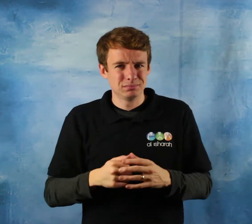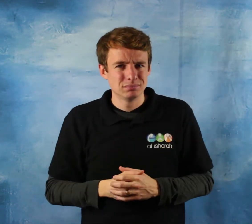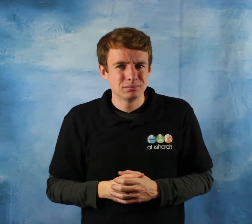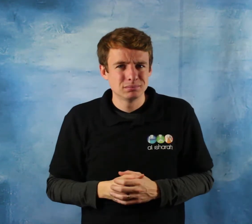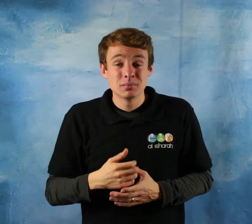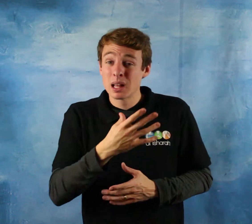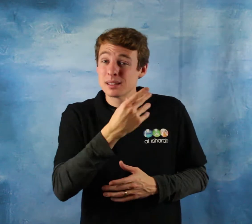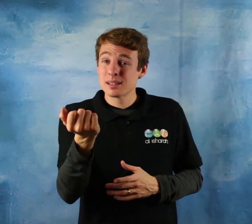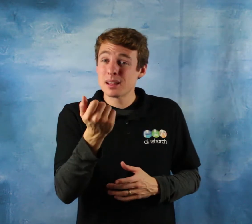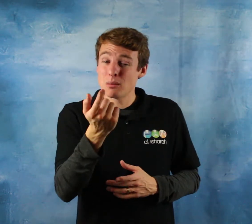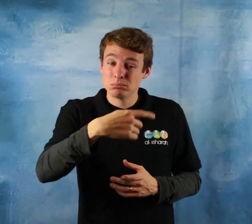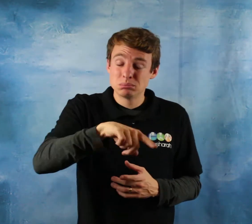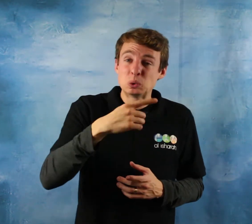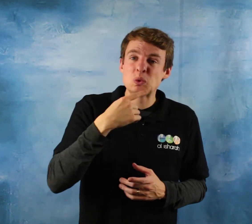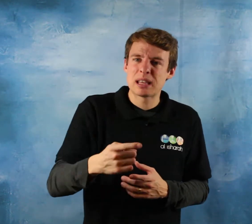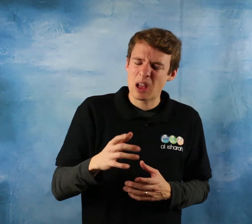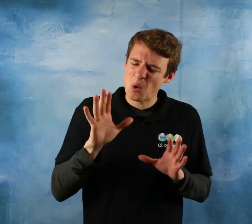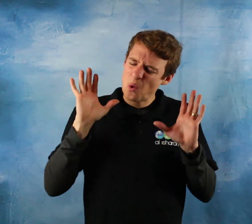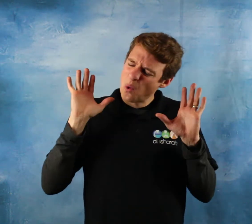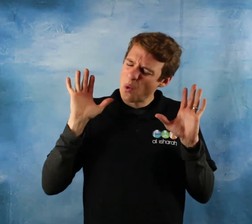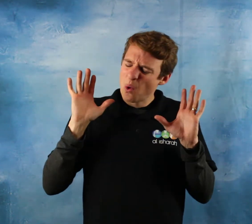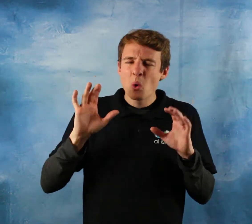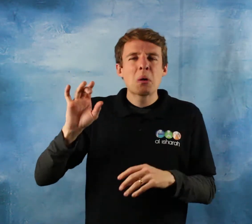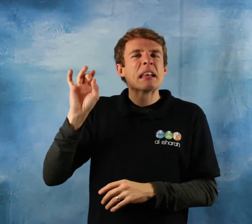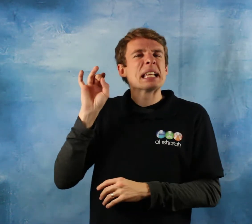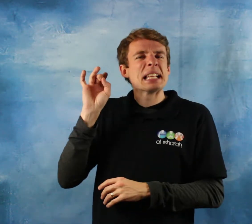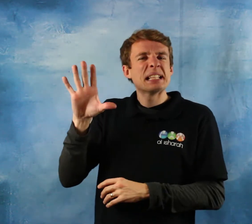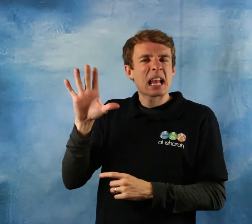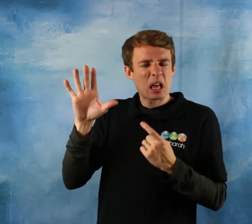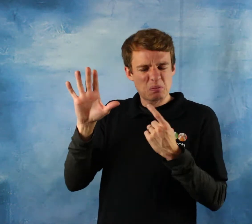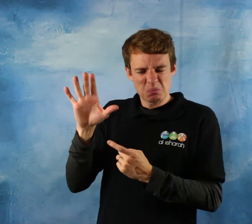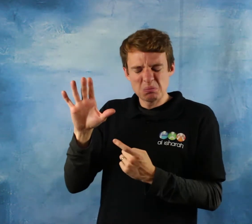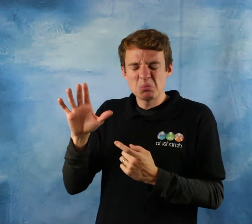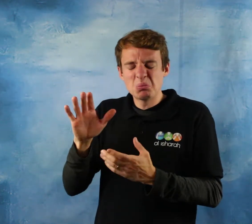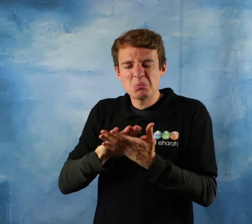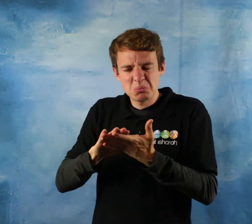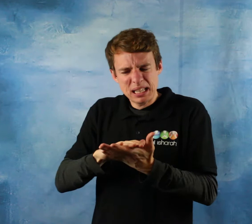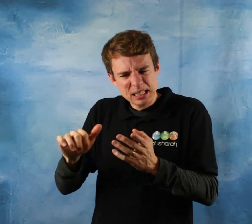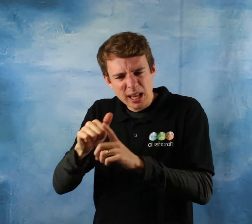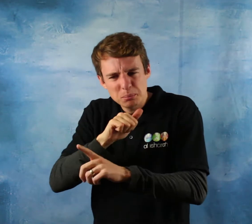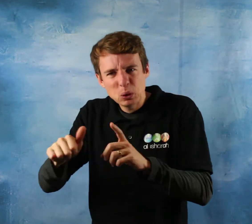then we misrepresent the messenger sallallahu alayhi wasallam who was sent rahmatan lil'alameen